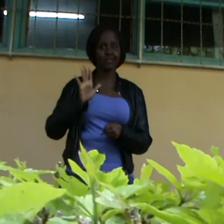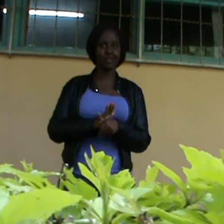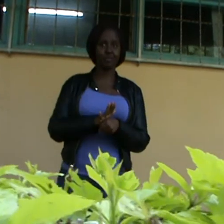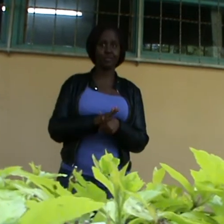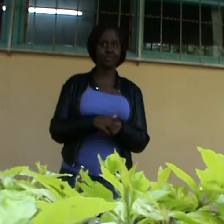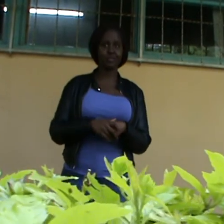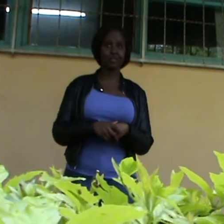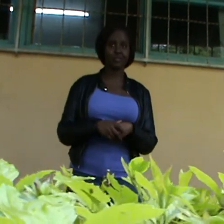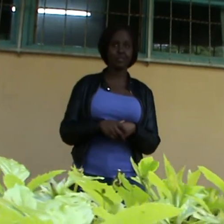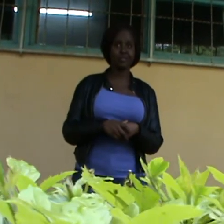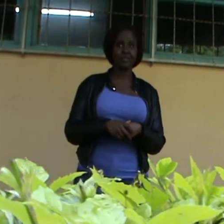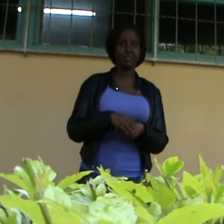The color pink and white.